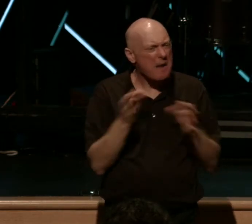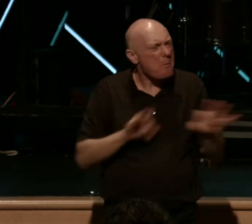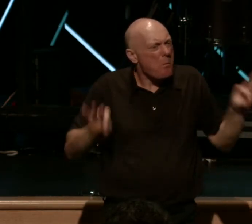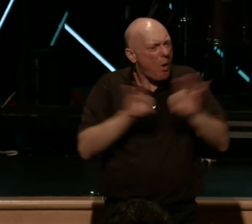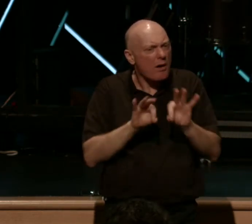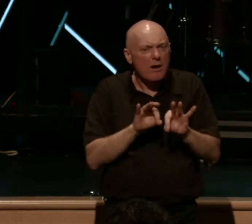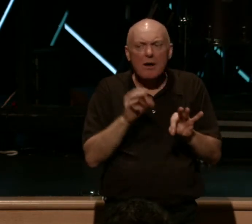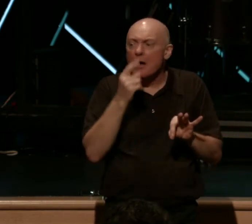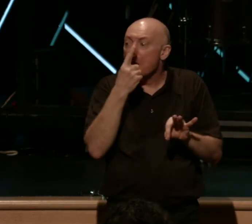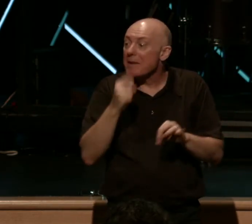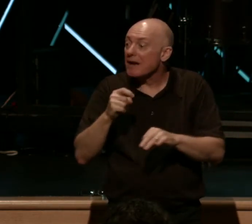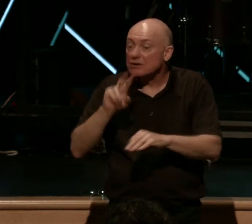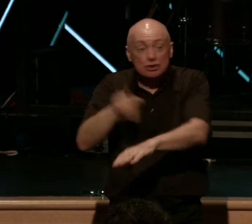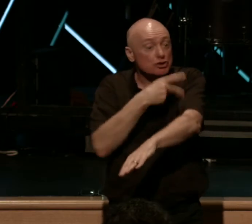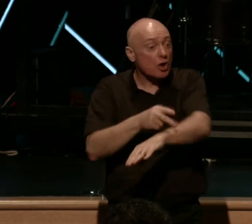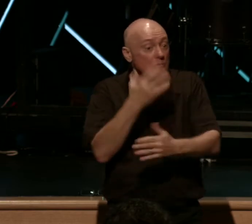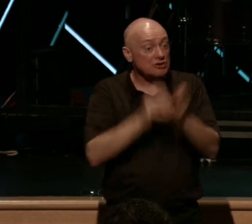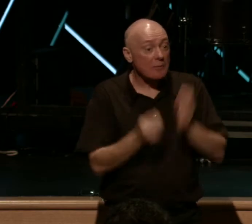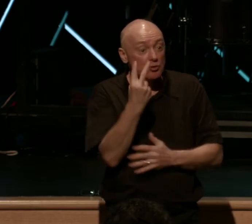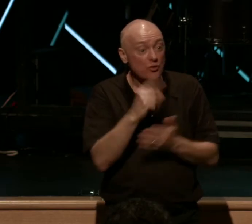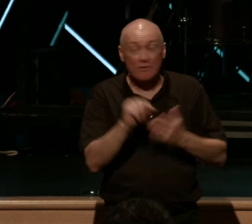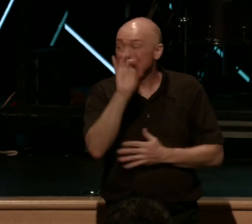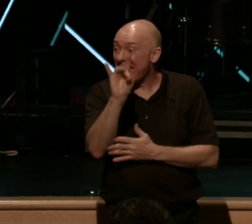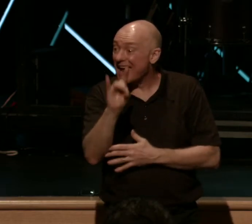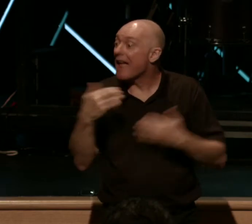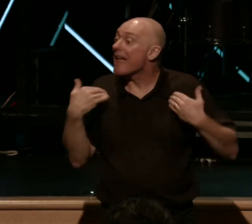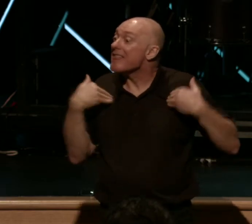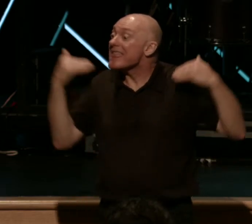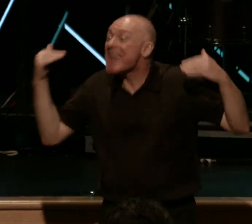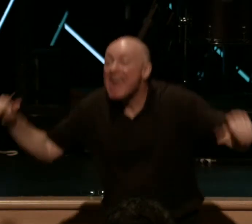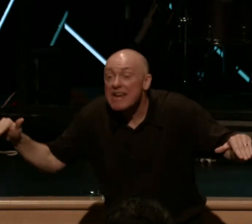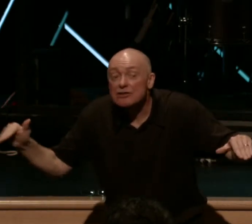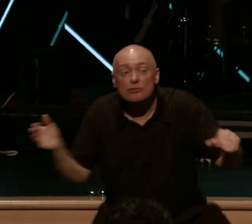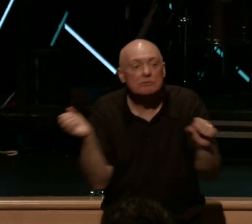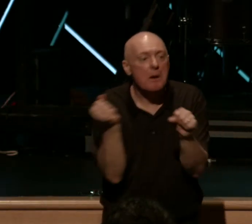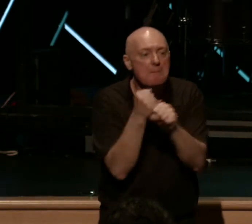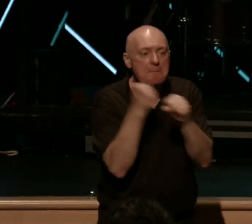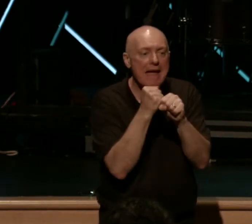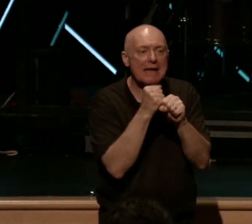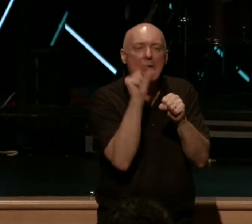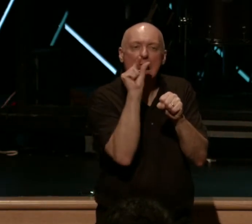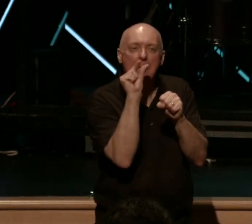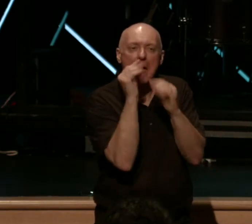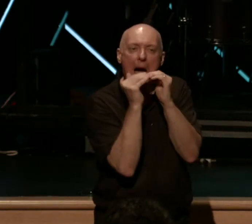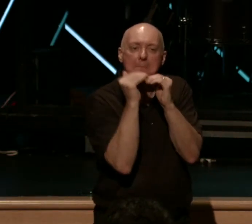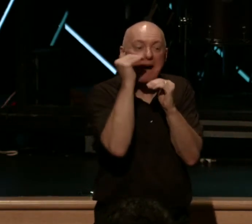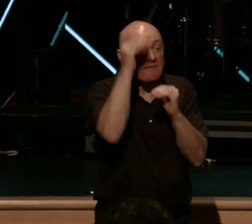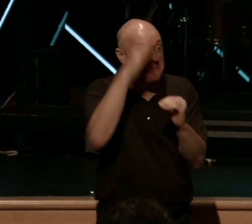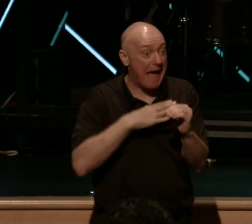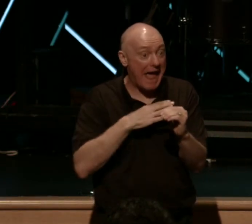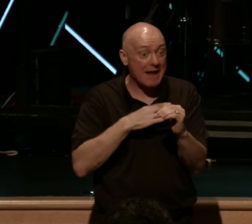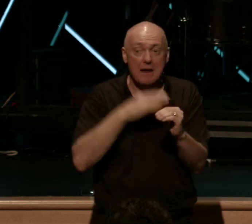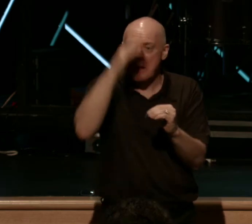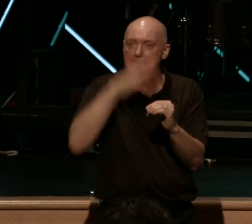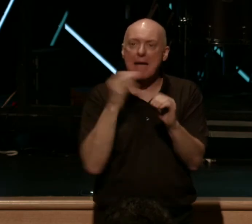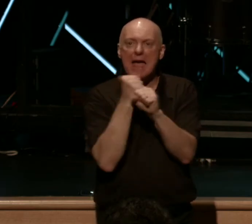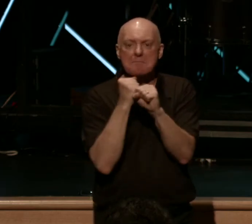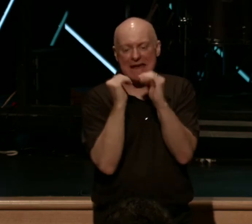Because Psalm 2a tells us that the angels are made just a little above man, that man is made a little below the angels.